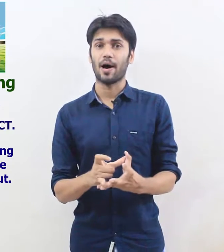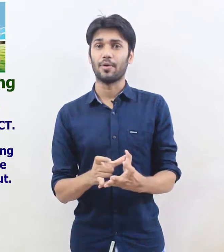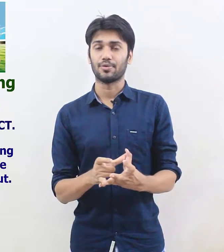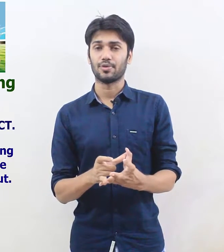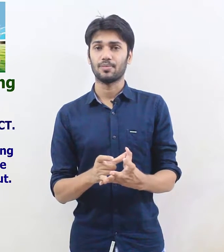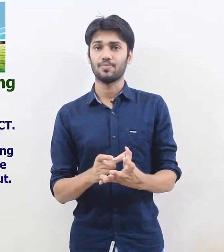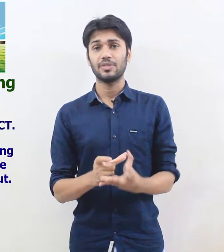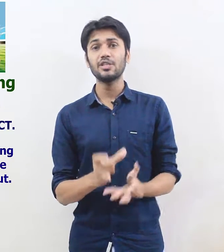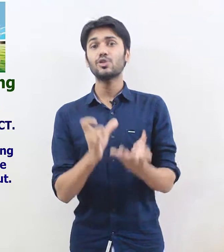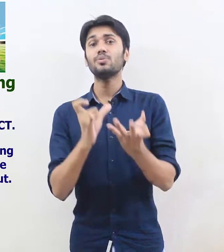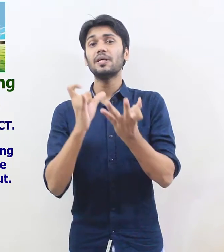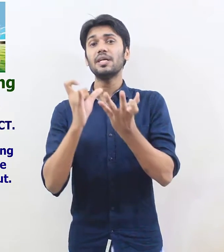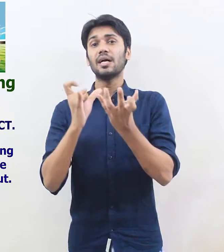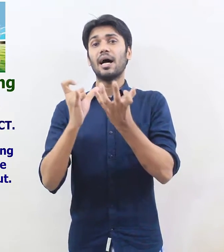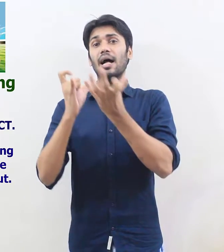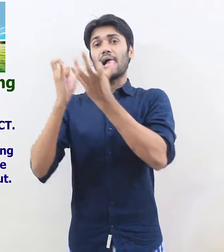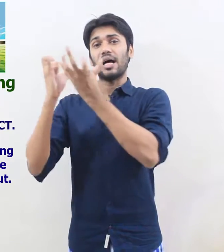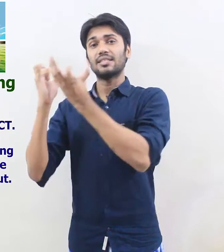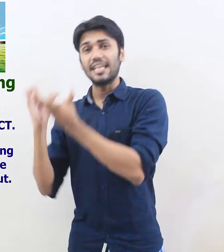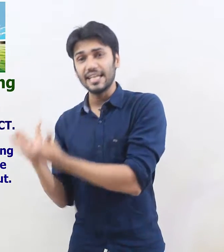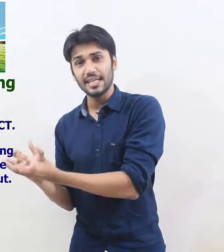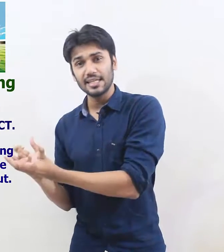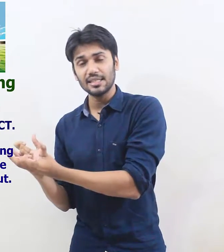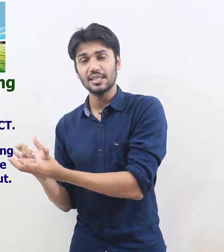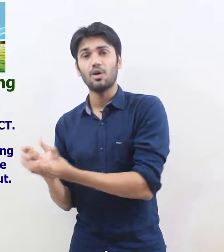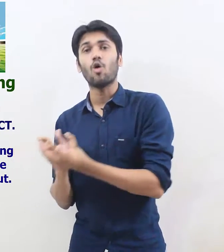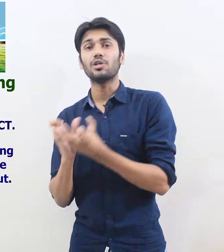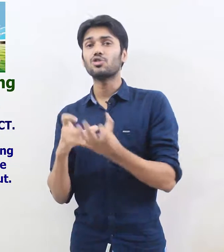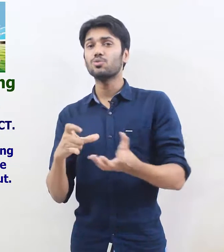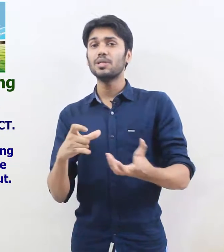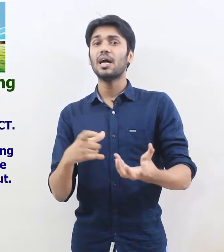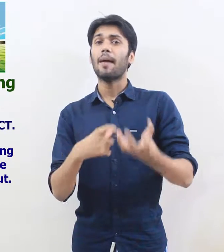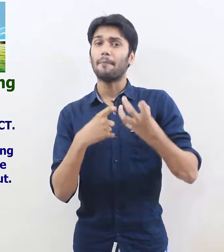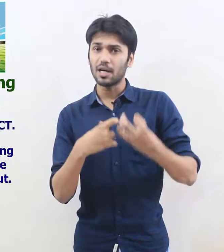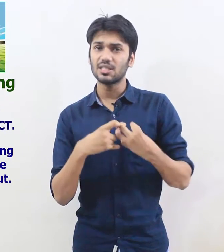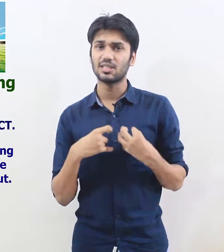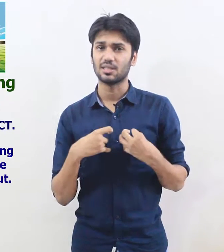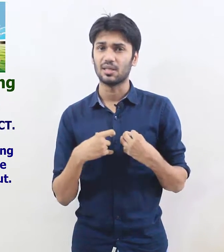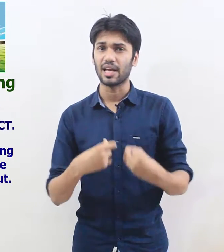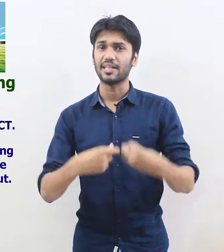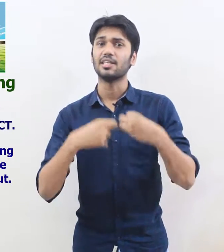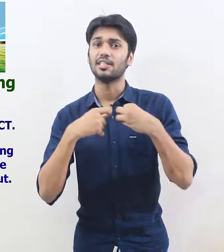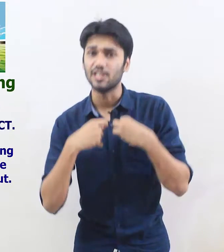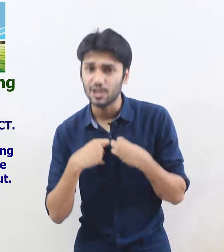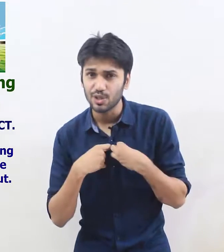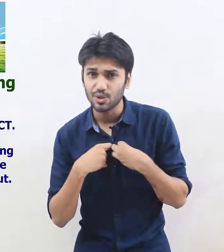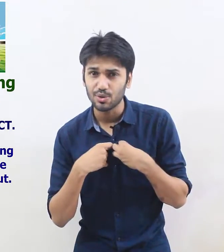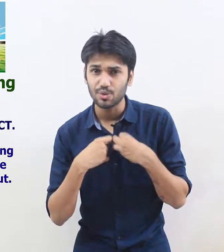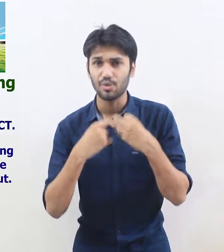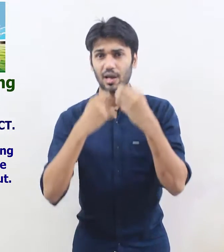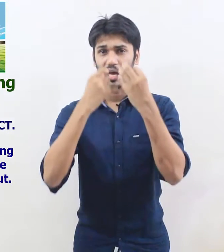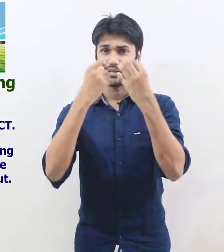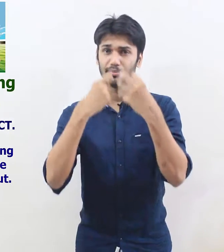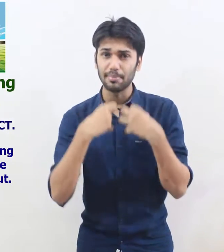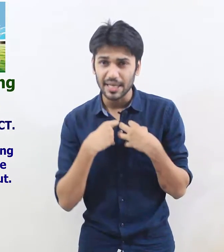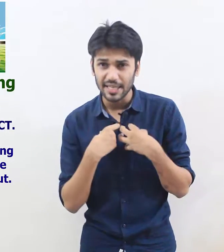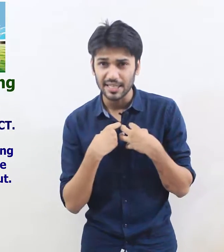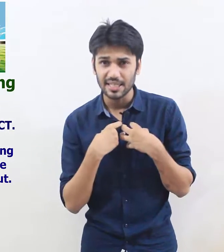about it could be a thing or it could be a person like you like me